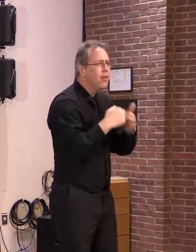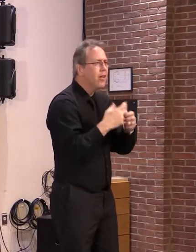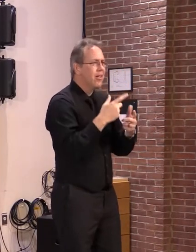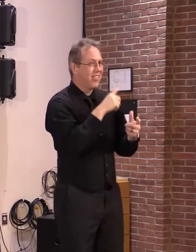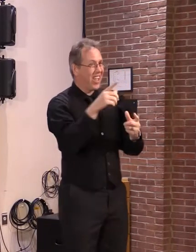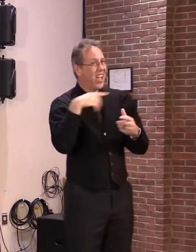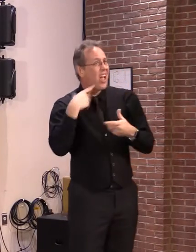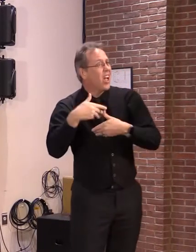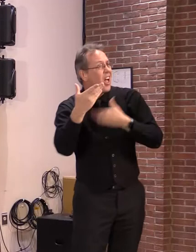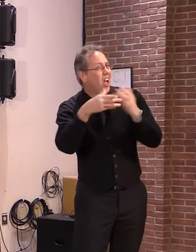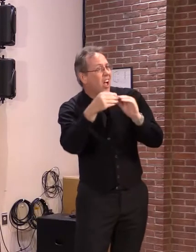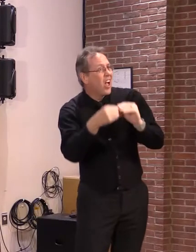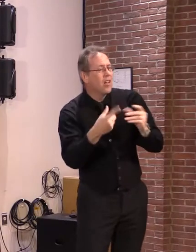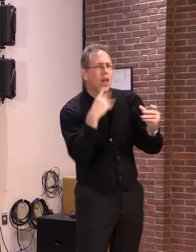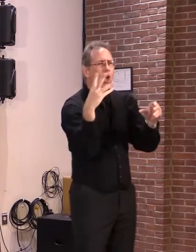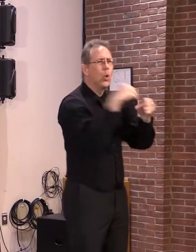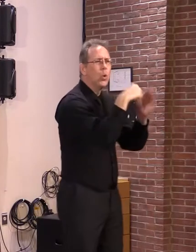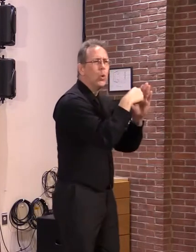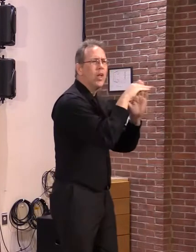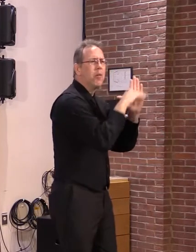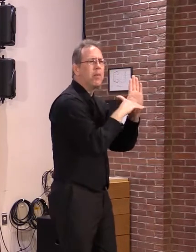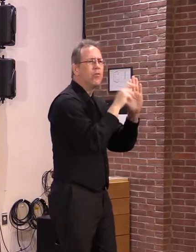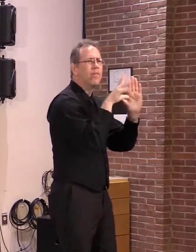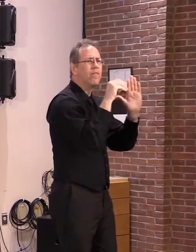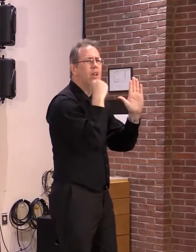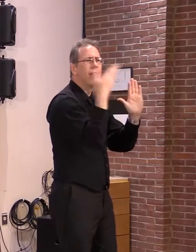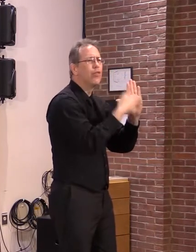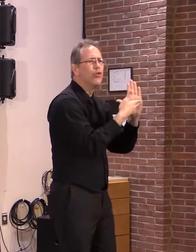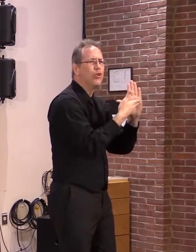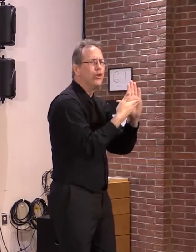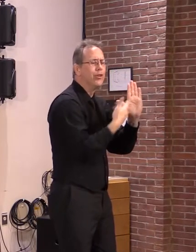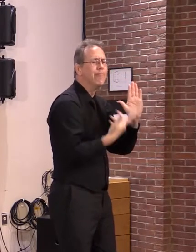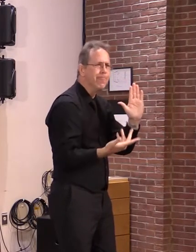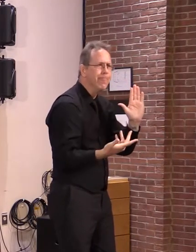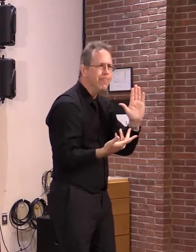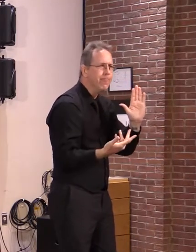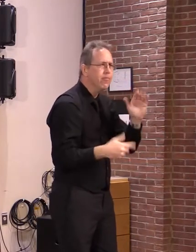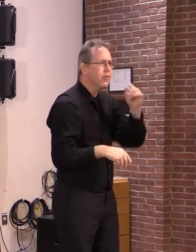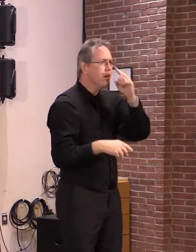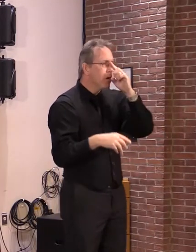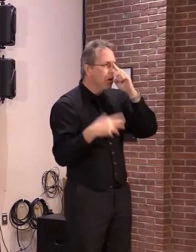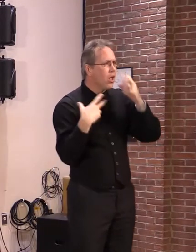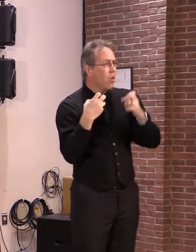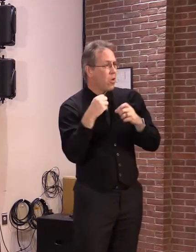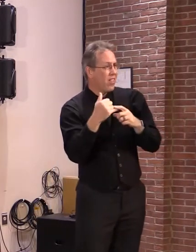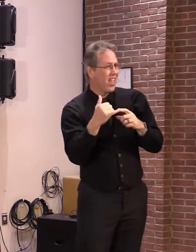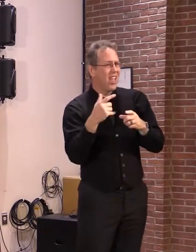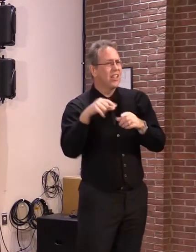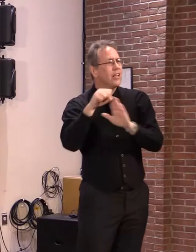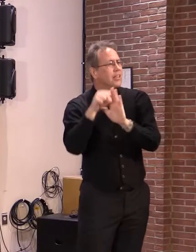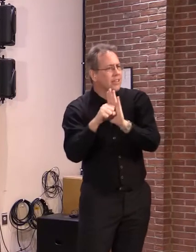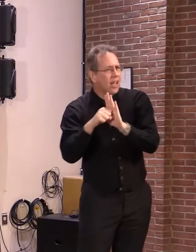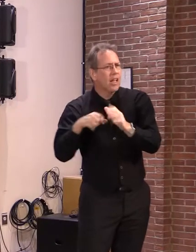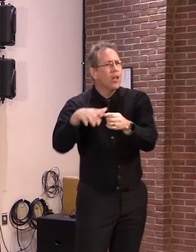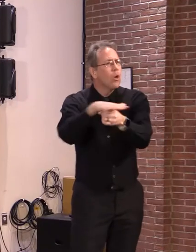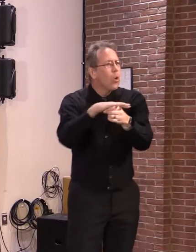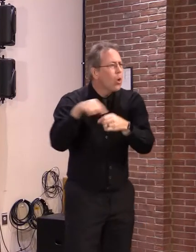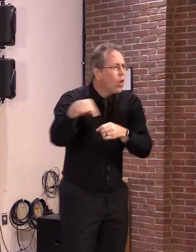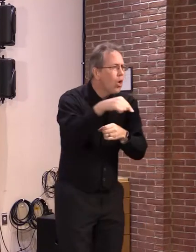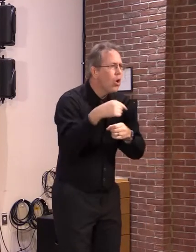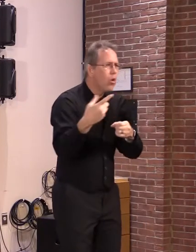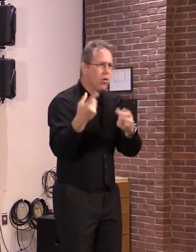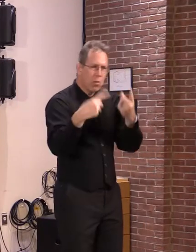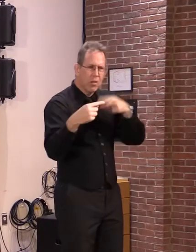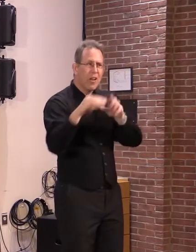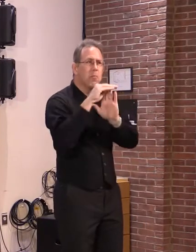I've also advocated for changes to align state and local land use policy with new funding